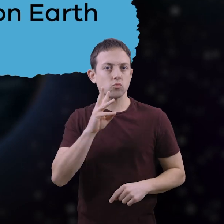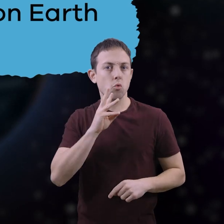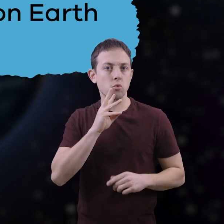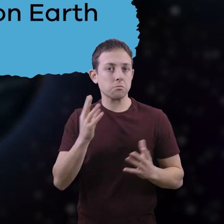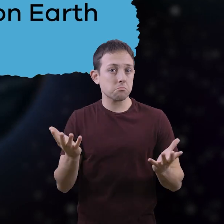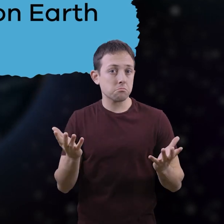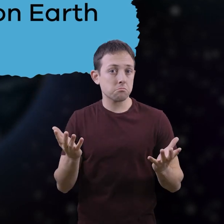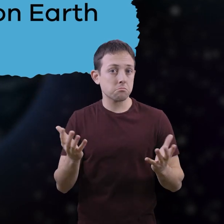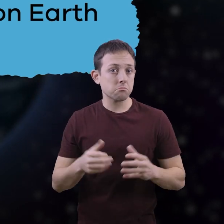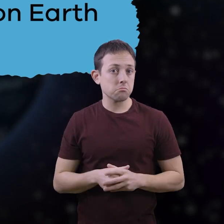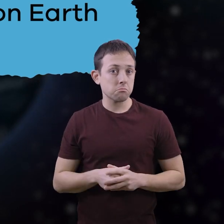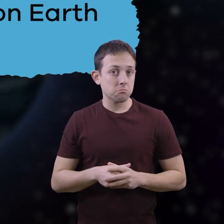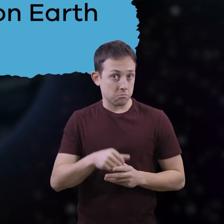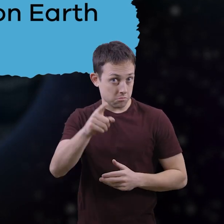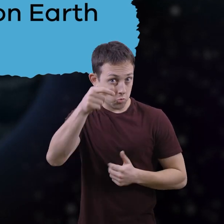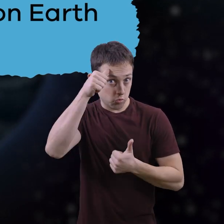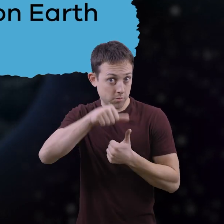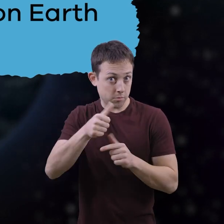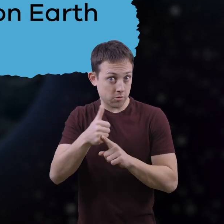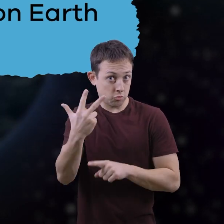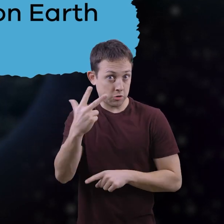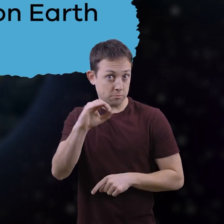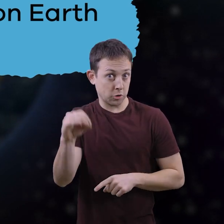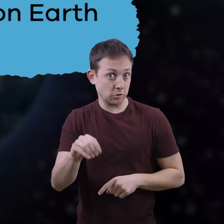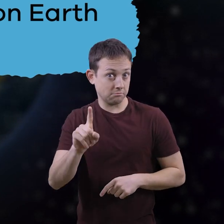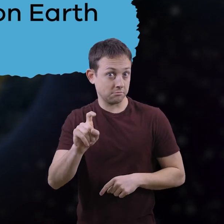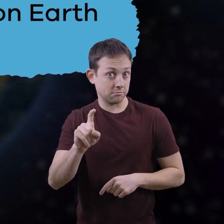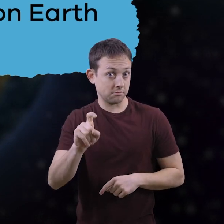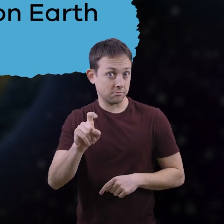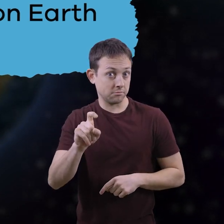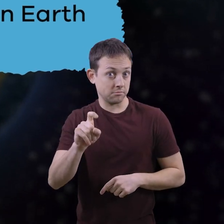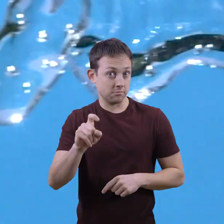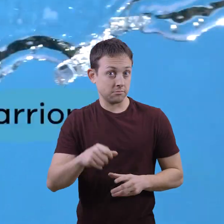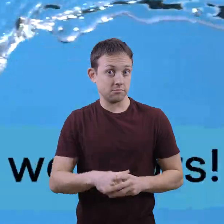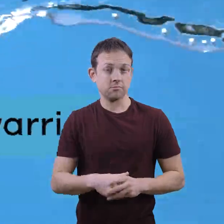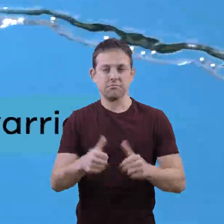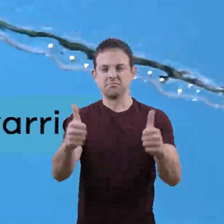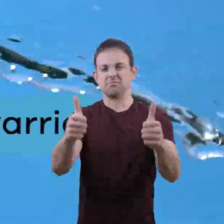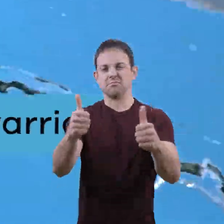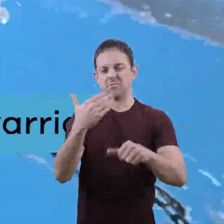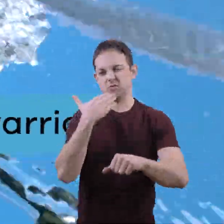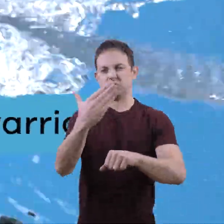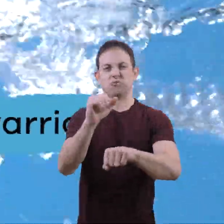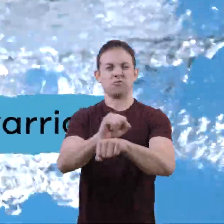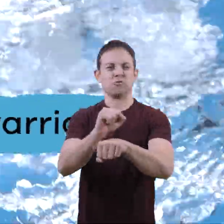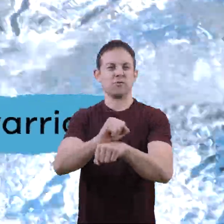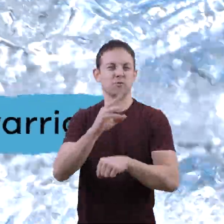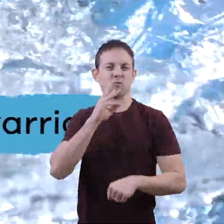Did you remember it was 3%? Nice work, water warriors.